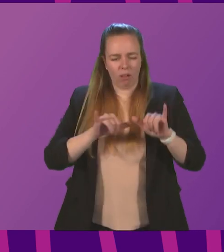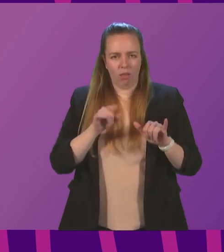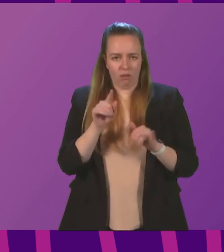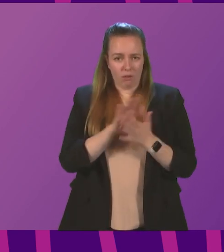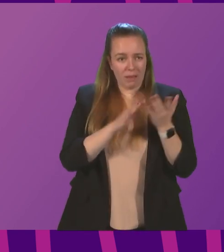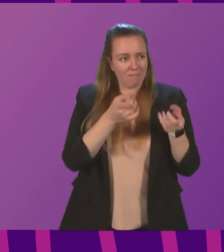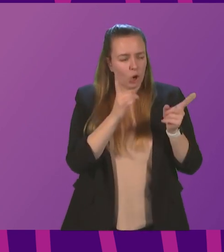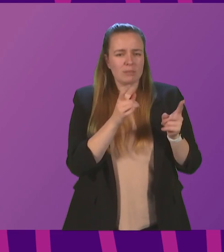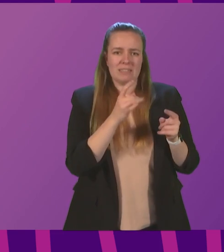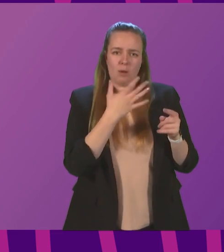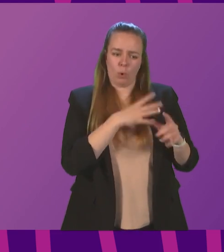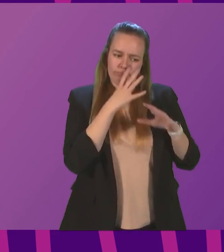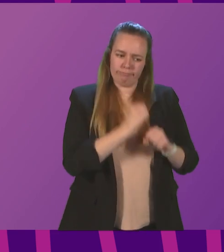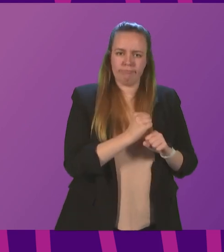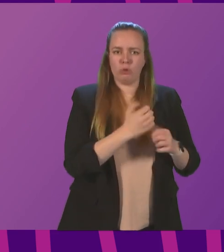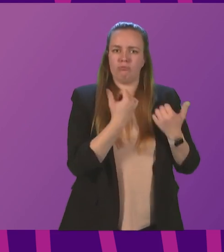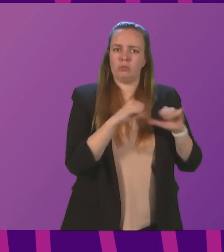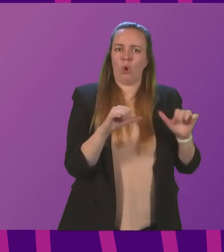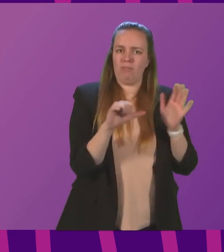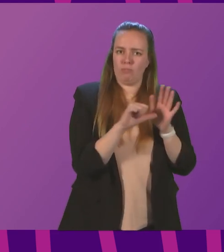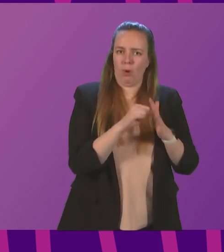Minister commit to resolving the issue as a matter of urgency?